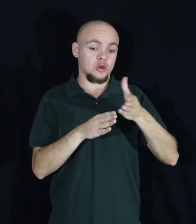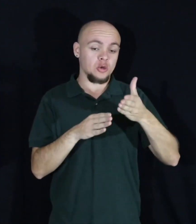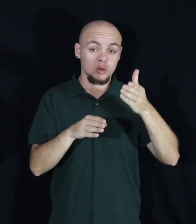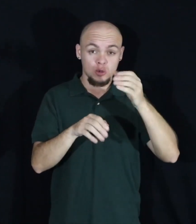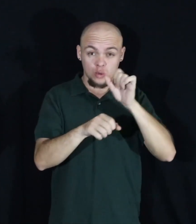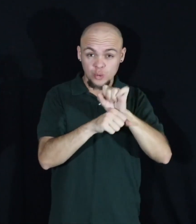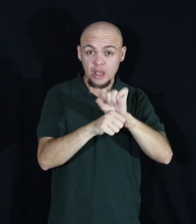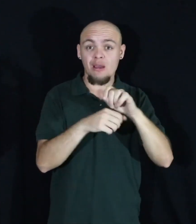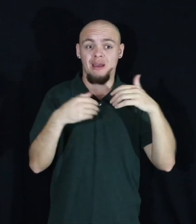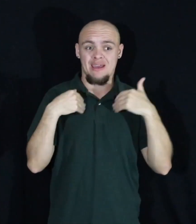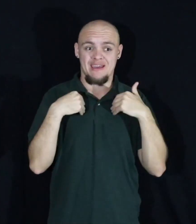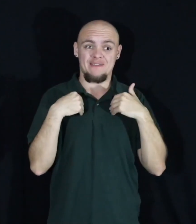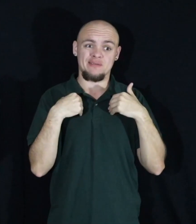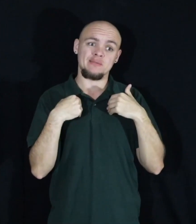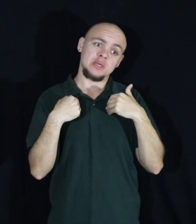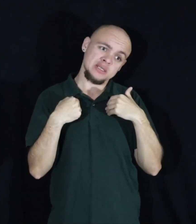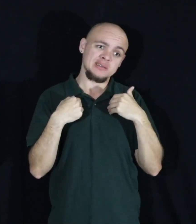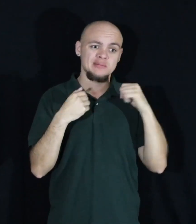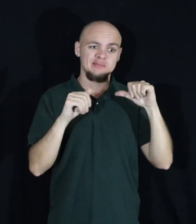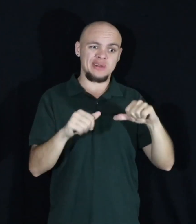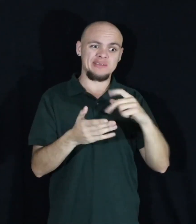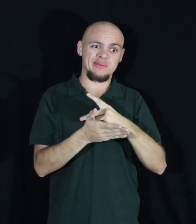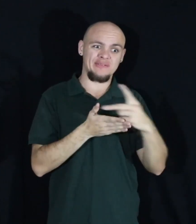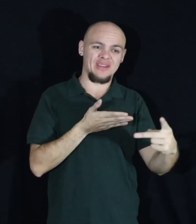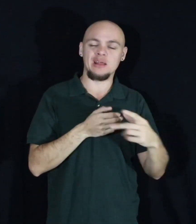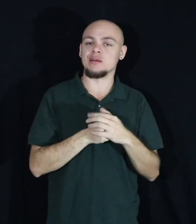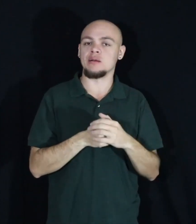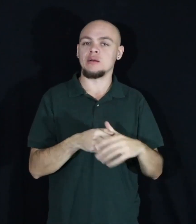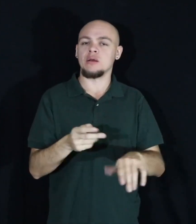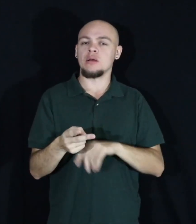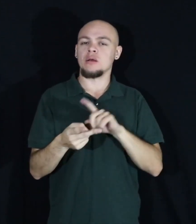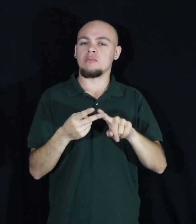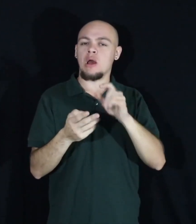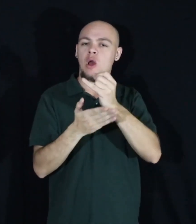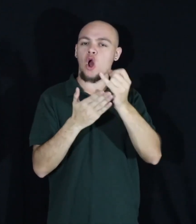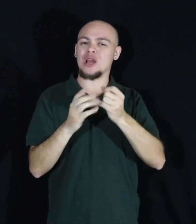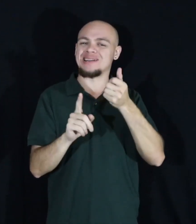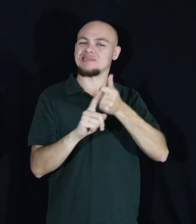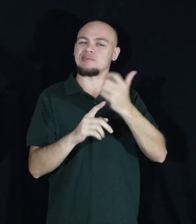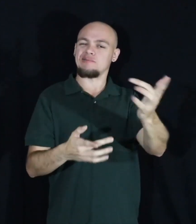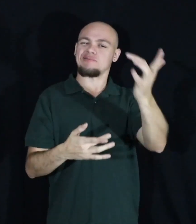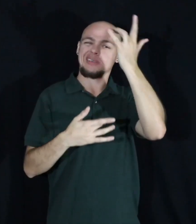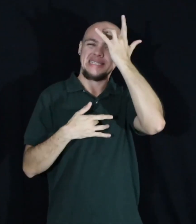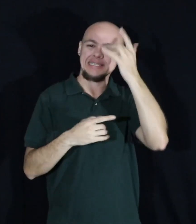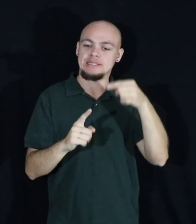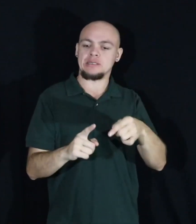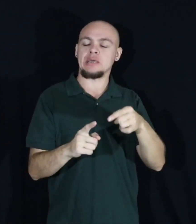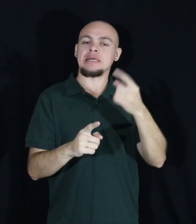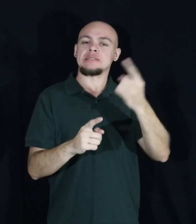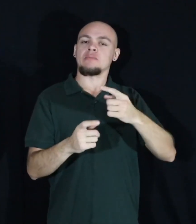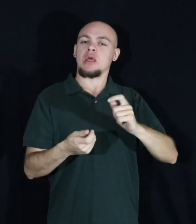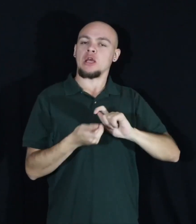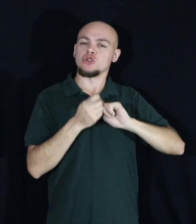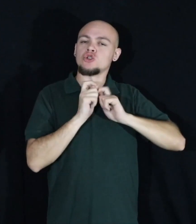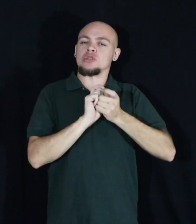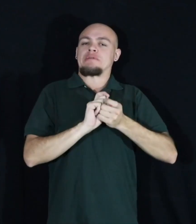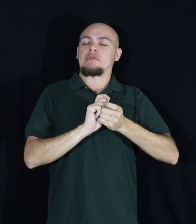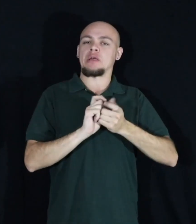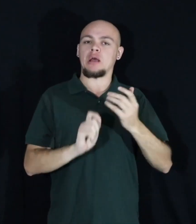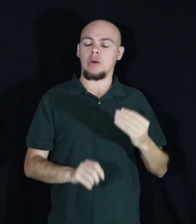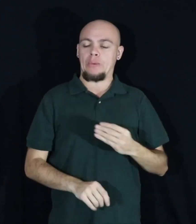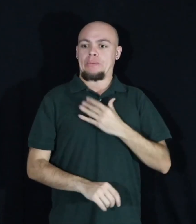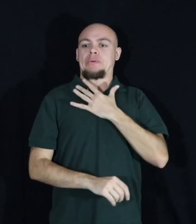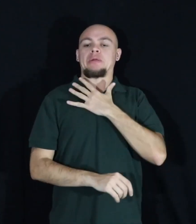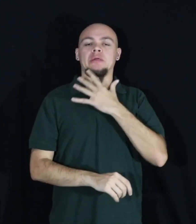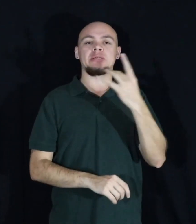although that was a failure. And two, the art was really a disease. It was something that shifted you, that moved you. That you